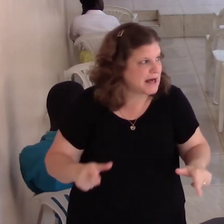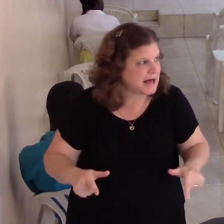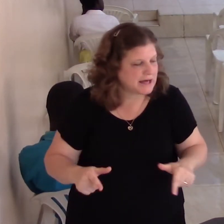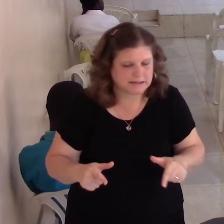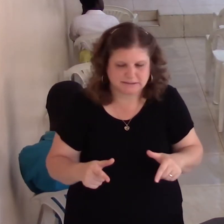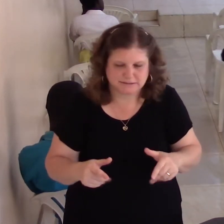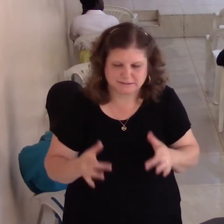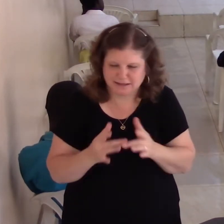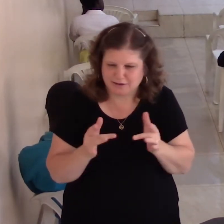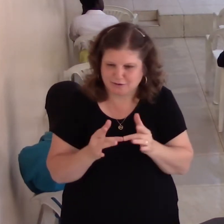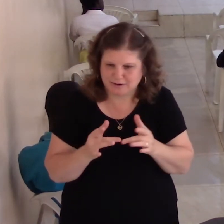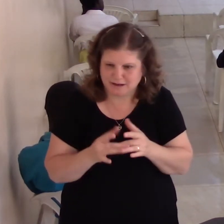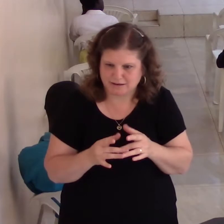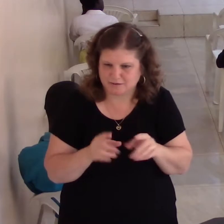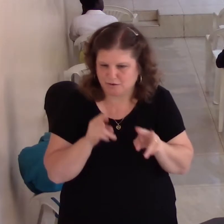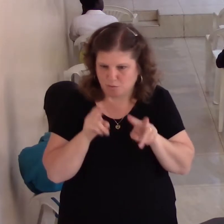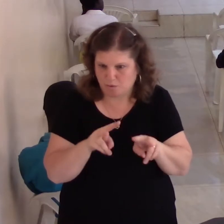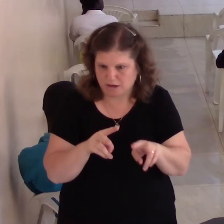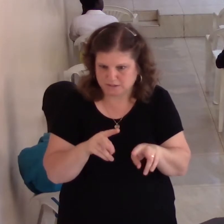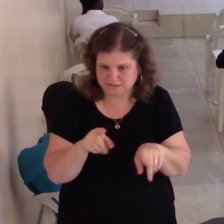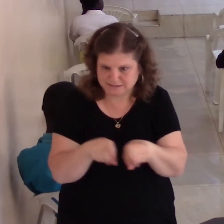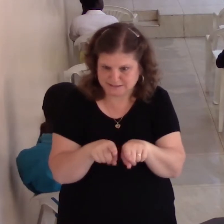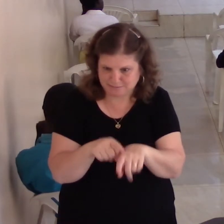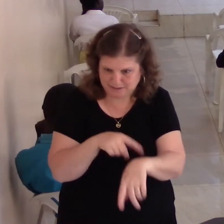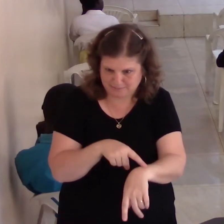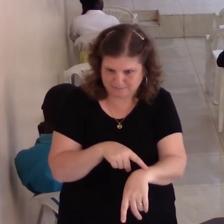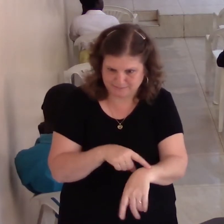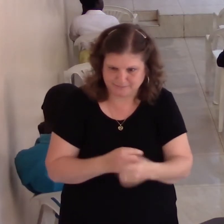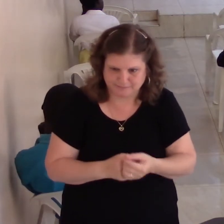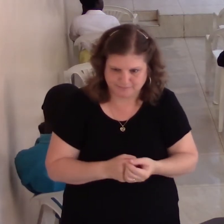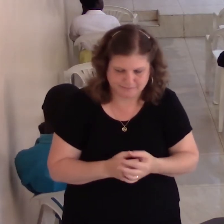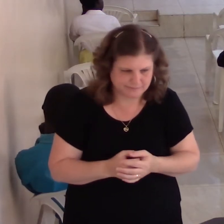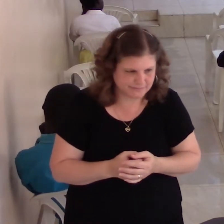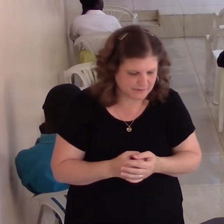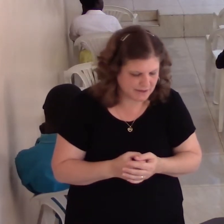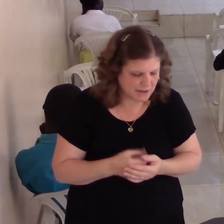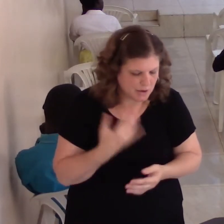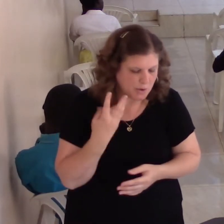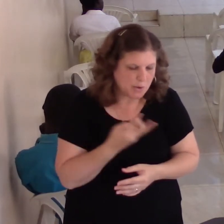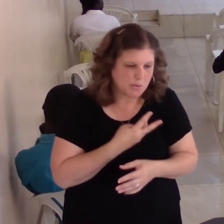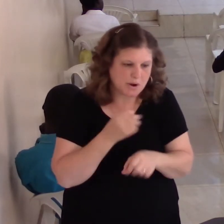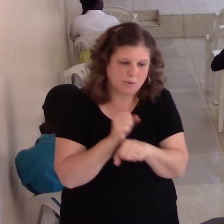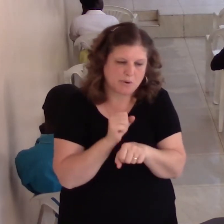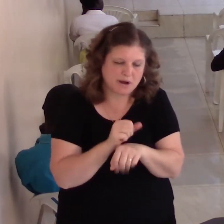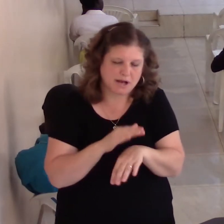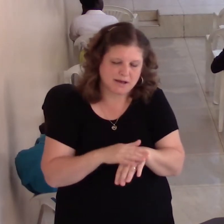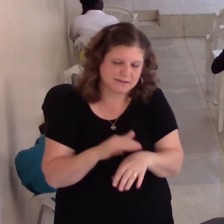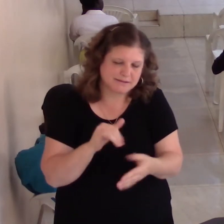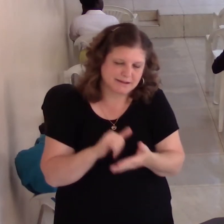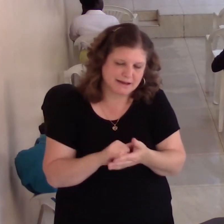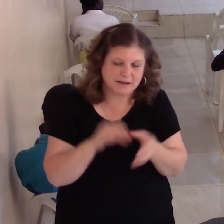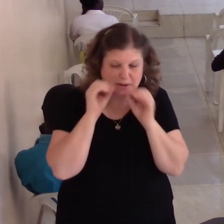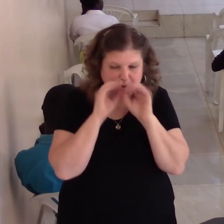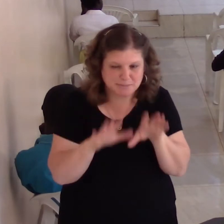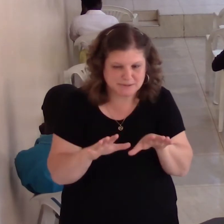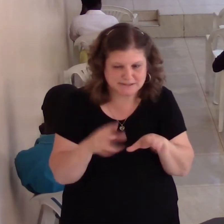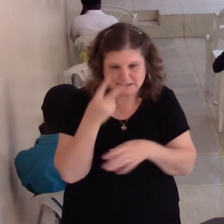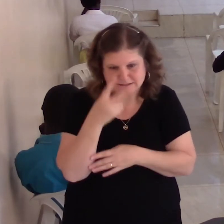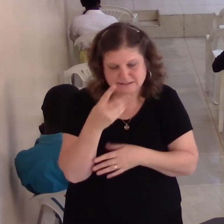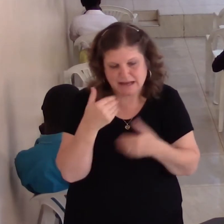live streaming for people also. And so we're working on that. We did that one. And it's a blessing to see how God is providing for the equipment, for the things